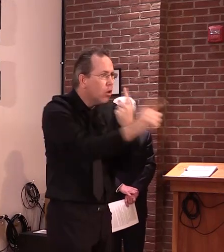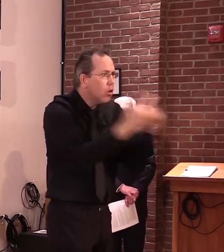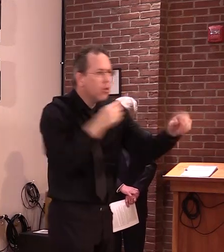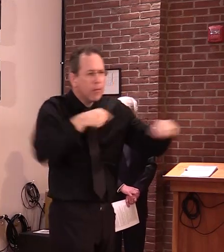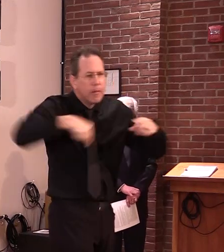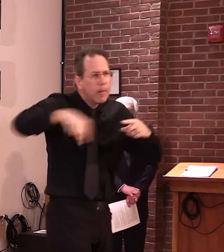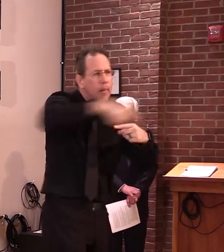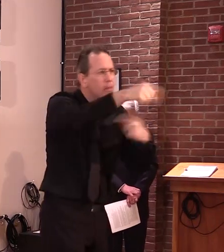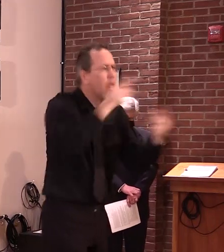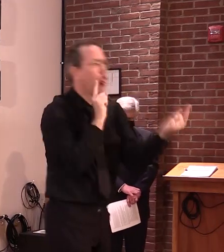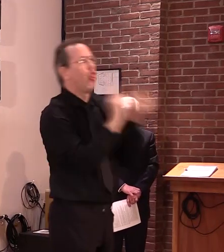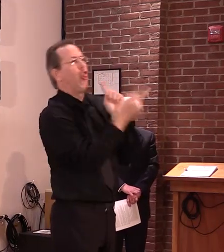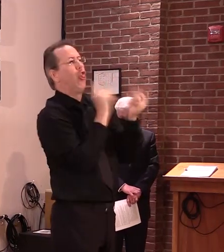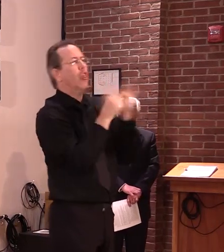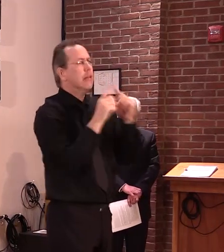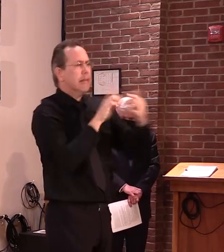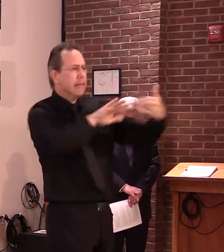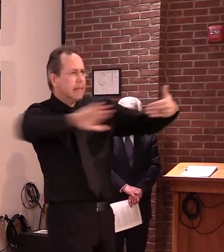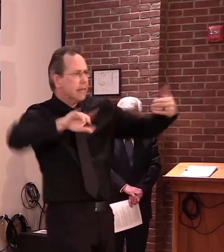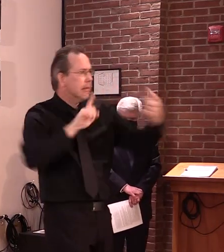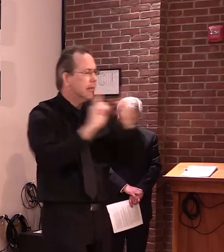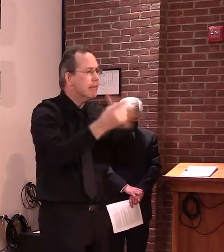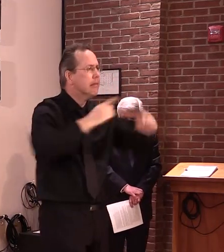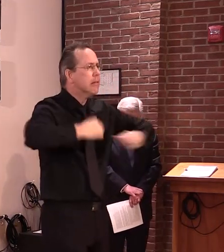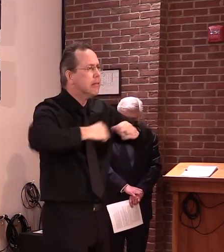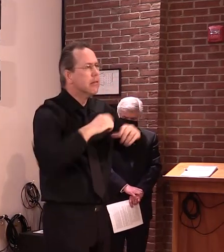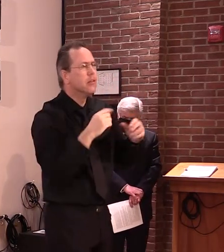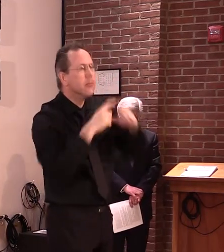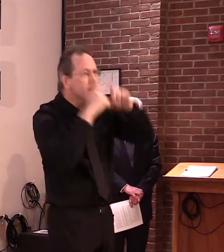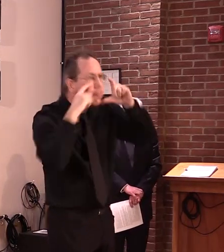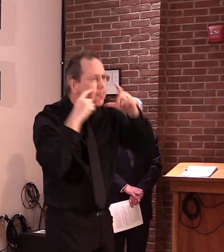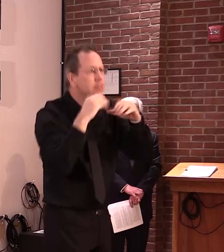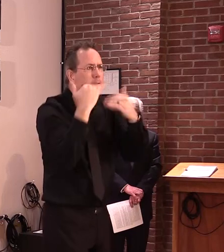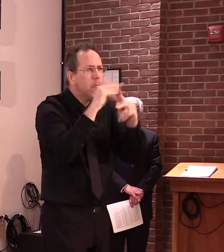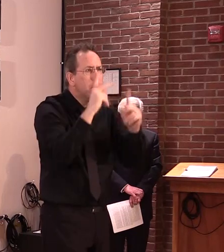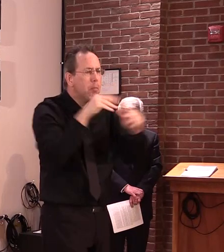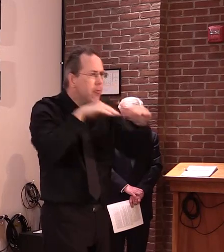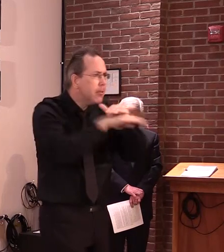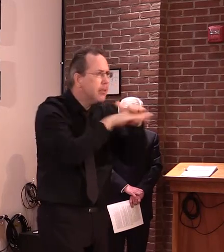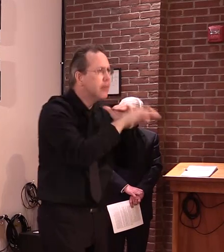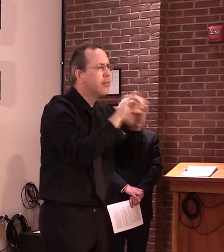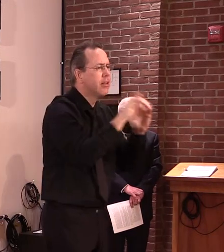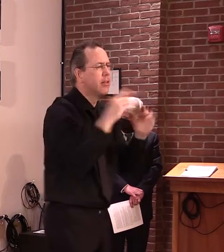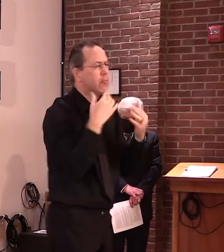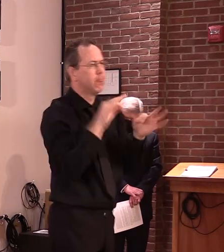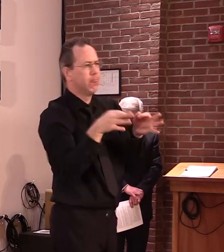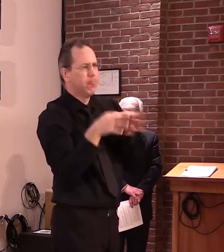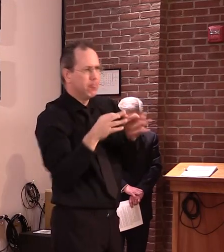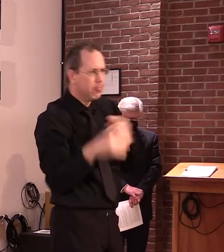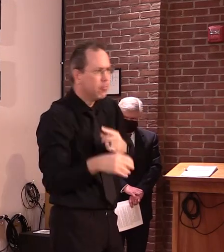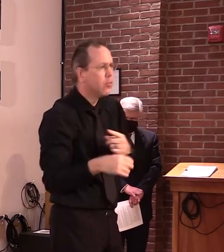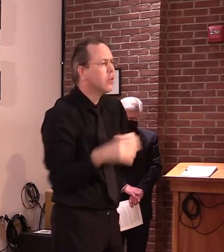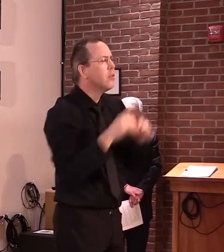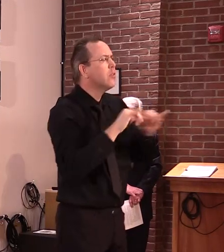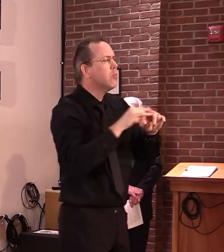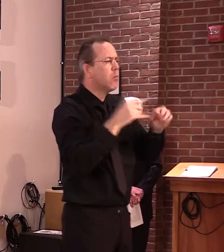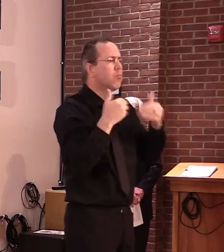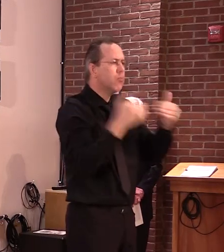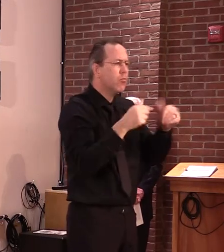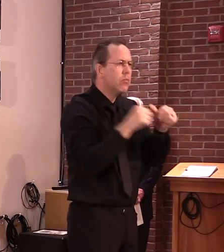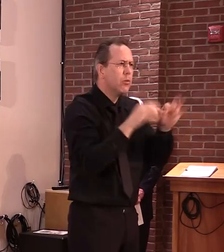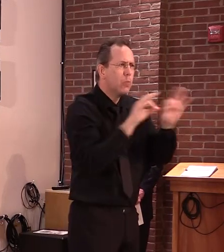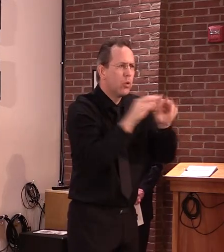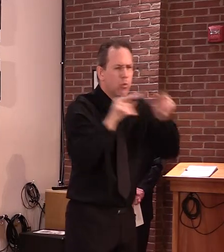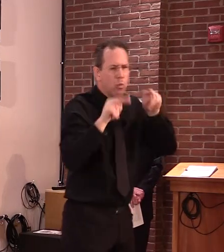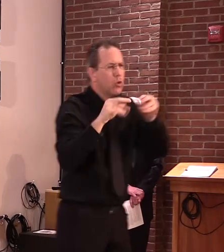As with all the steps we've taken, it also gives us time to closely monitor the data and adjust if we